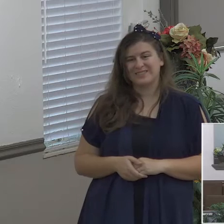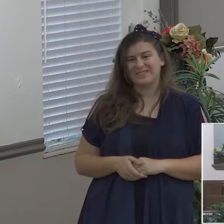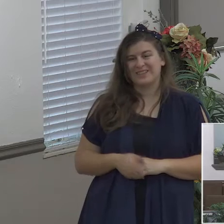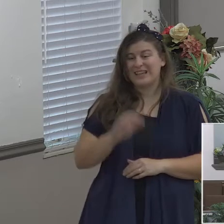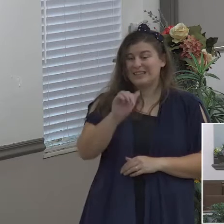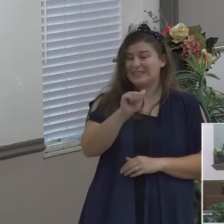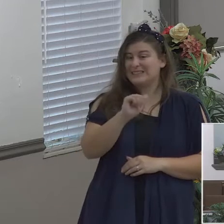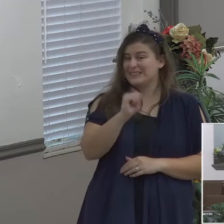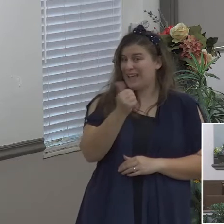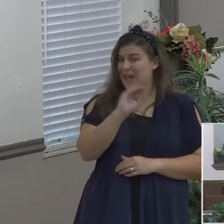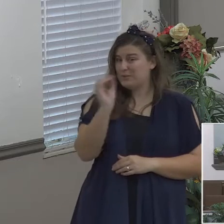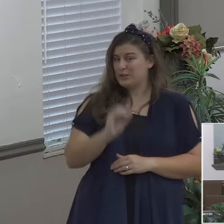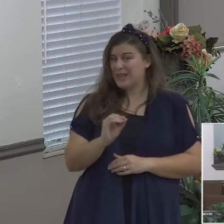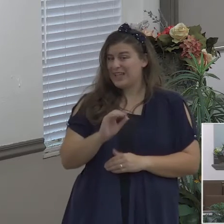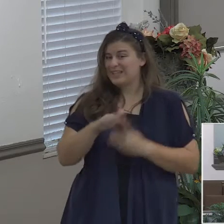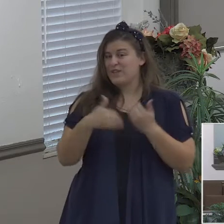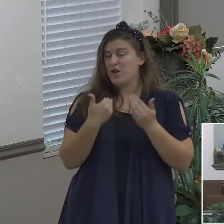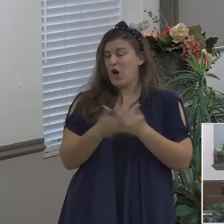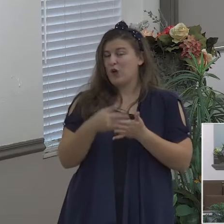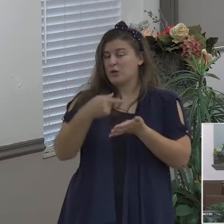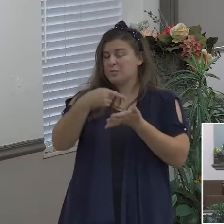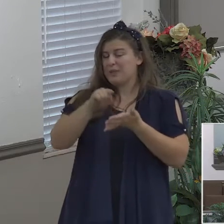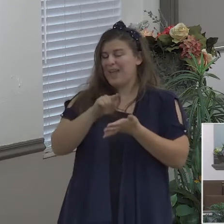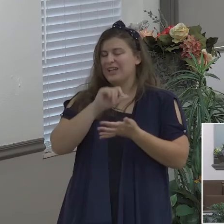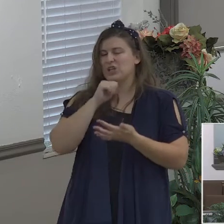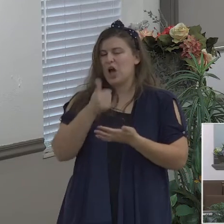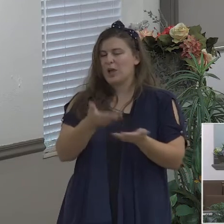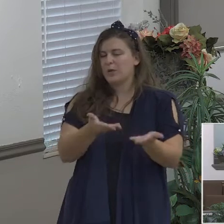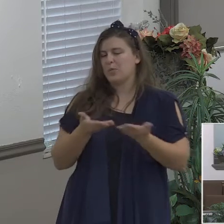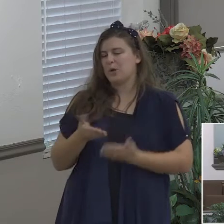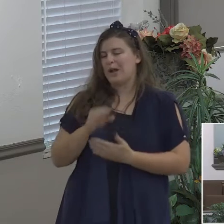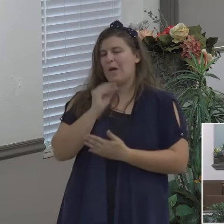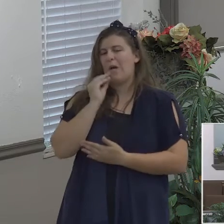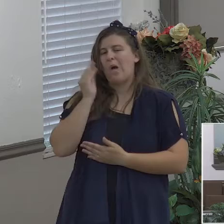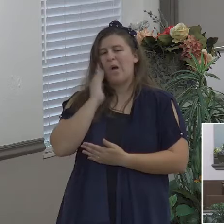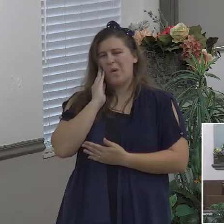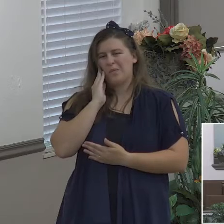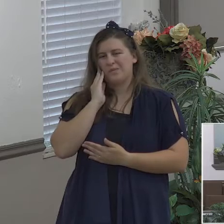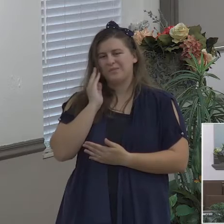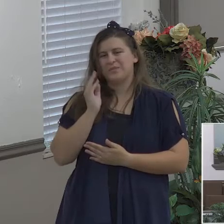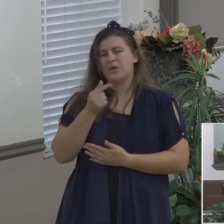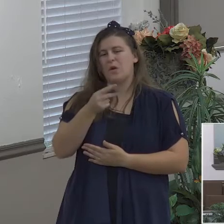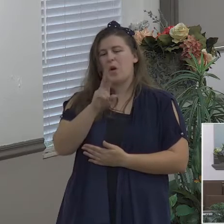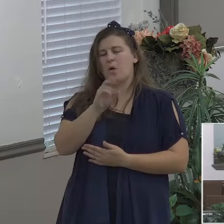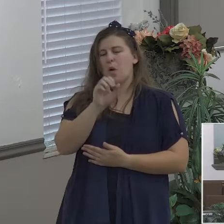that's 10% of the first fruits not 10% of the middle fruits or the last fruits